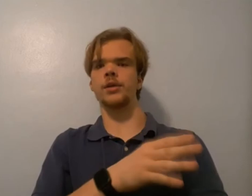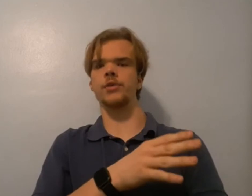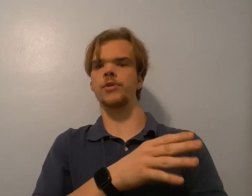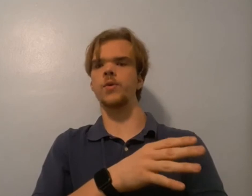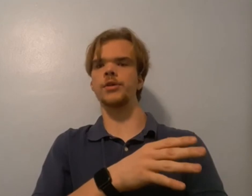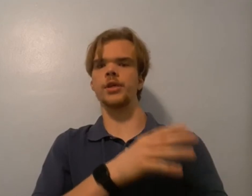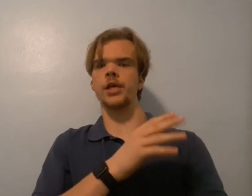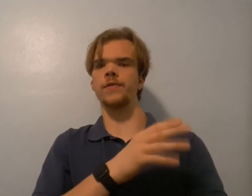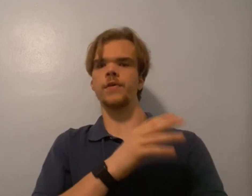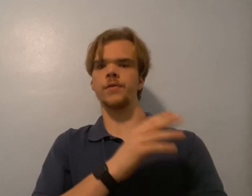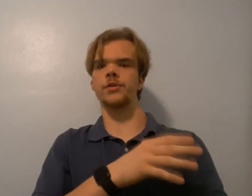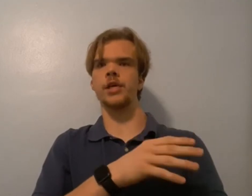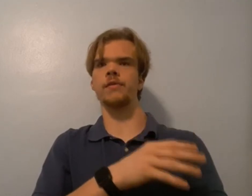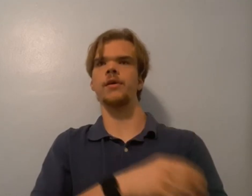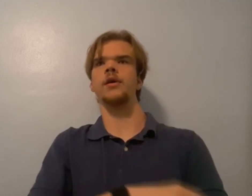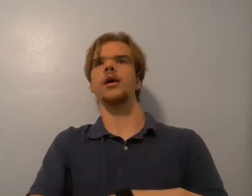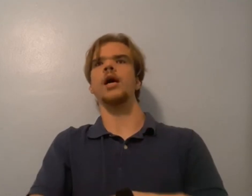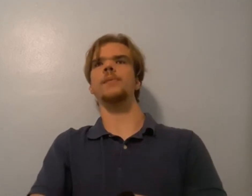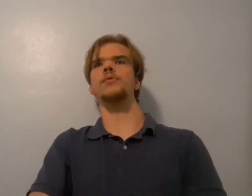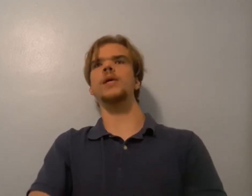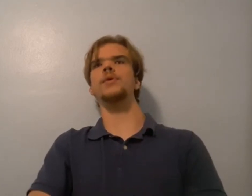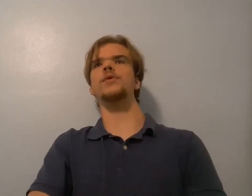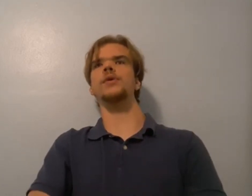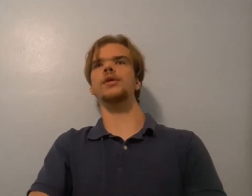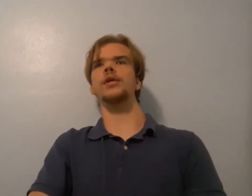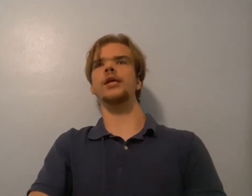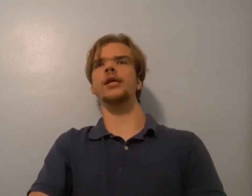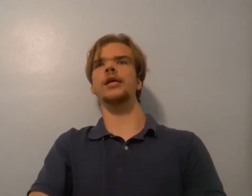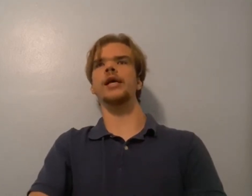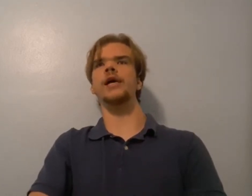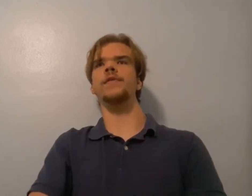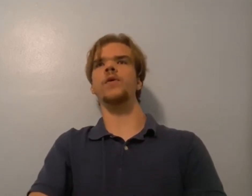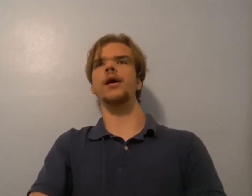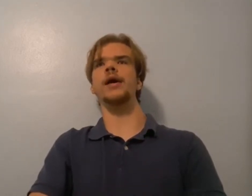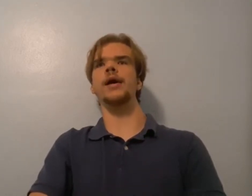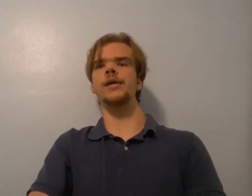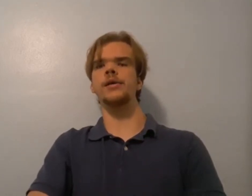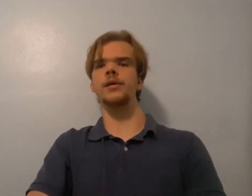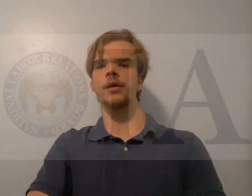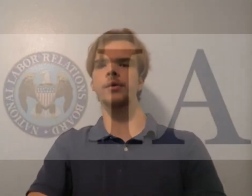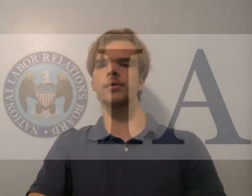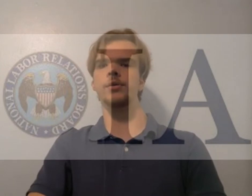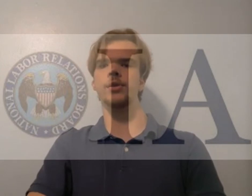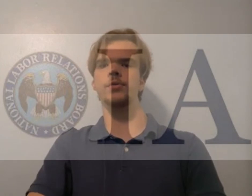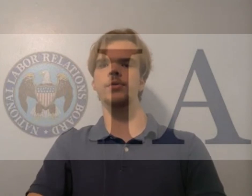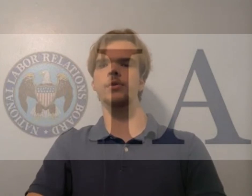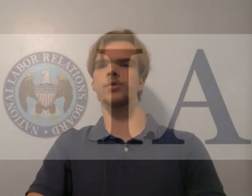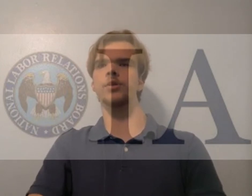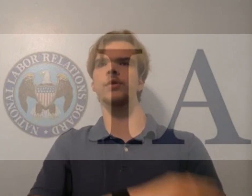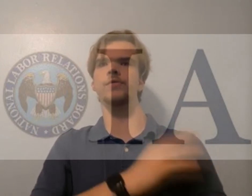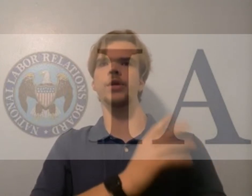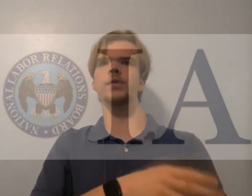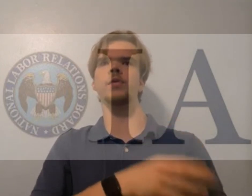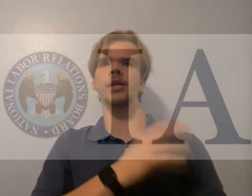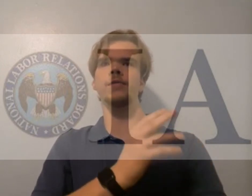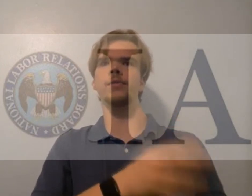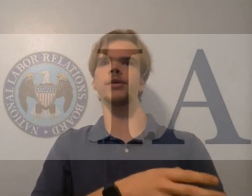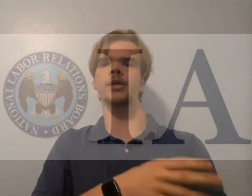requesting info for stuff. I'm probably going to get an FOIA done soon, which is the Freedom of Information